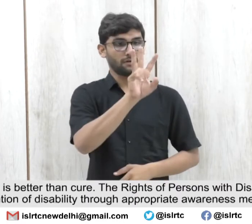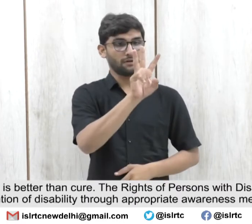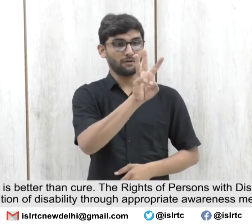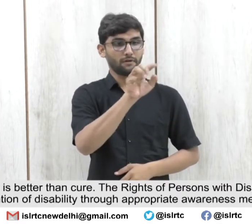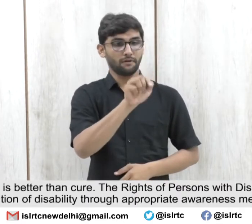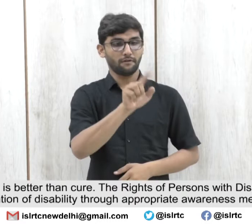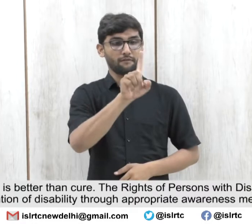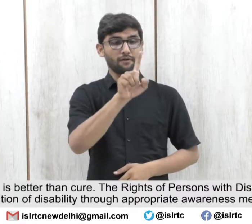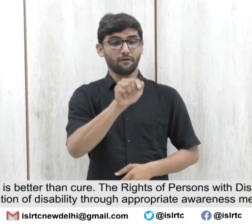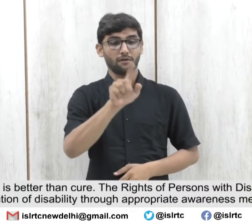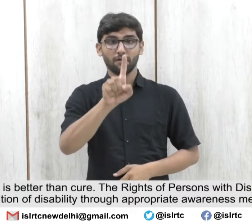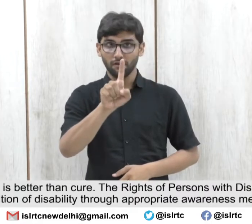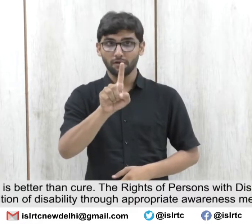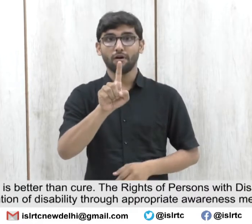.1.1